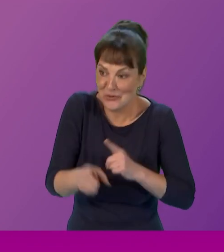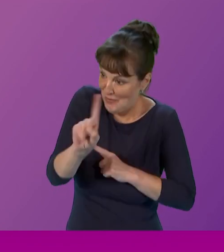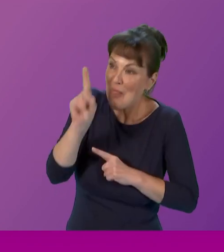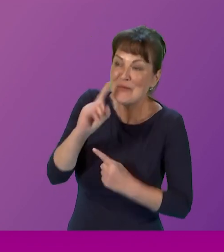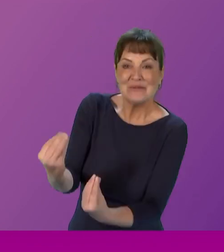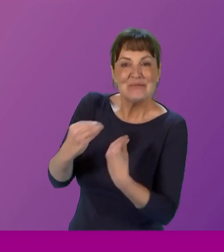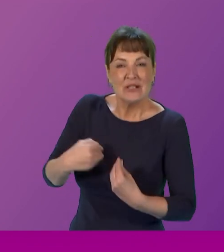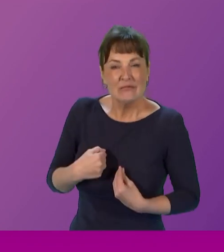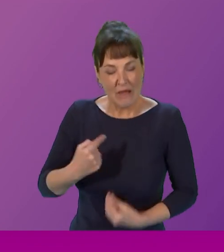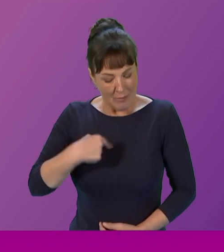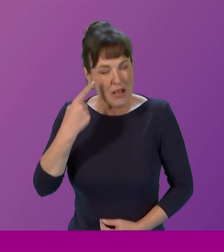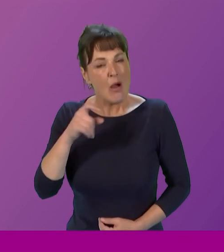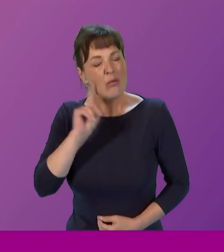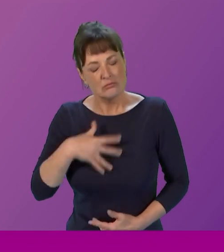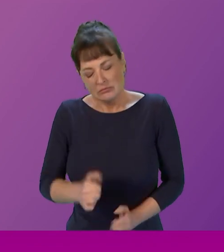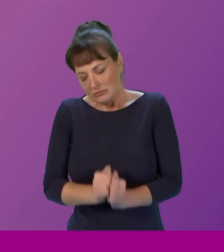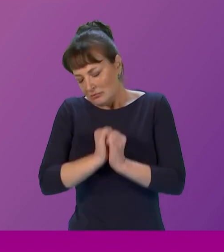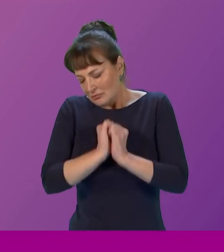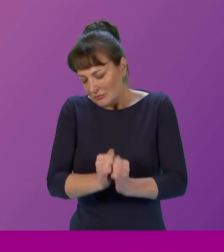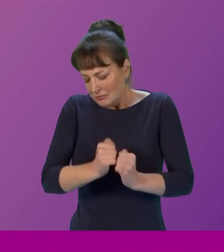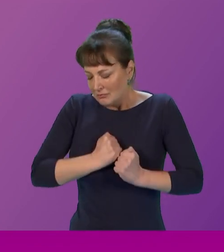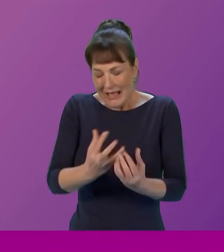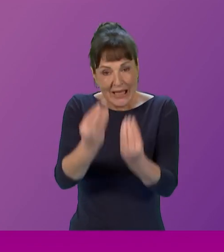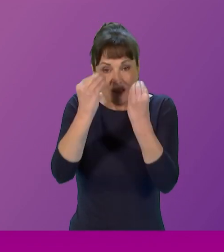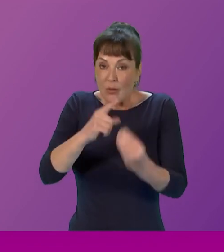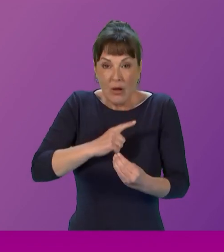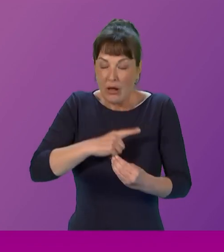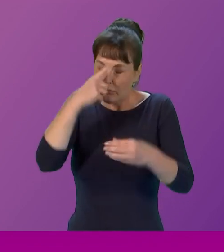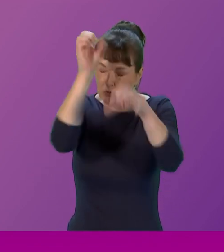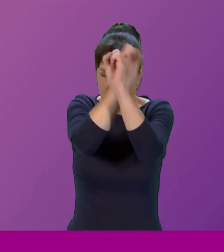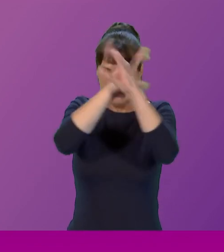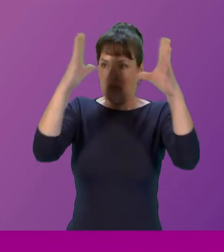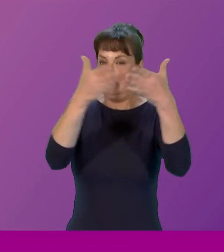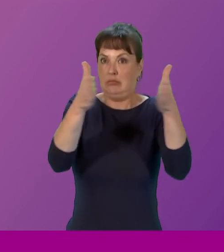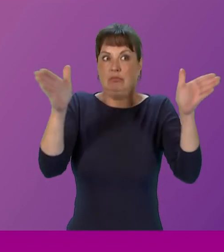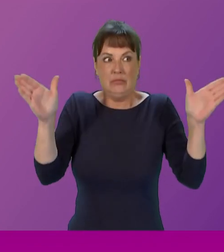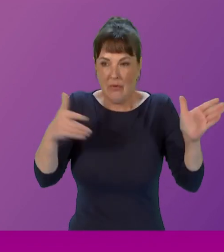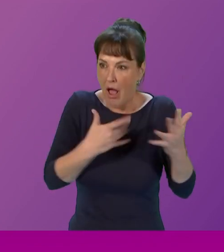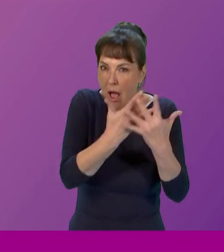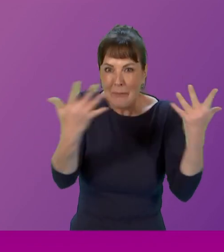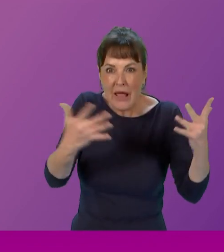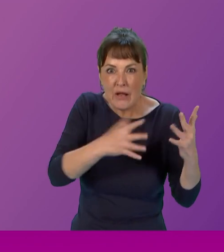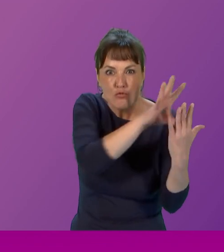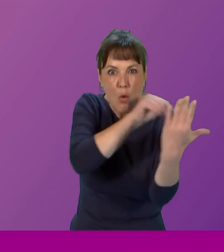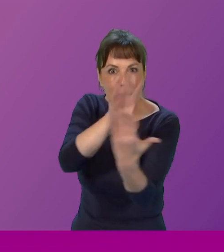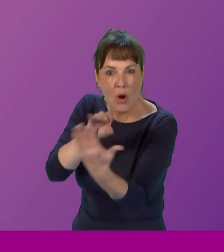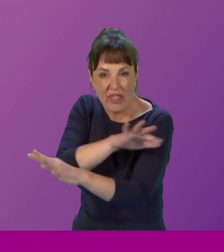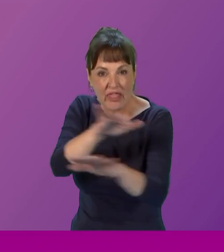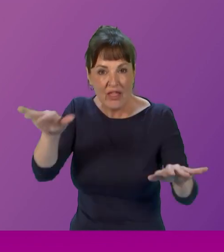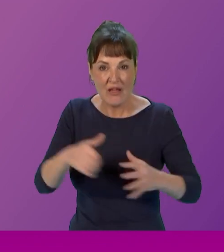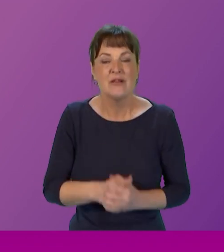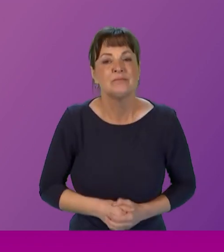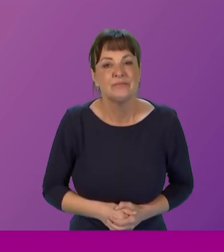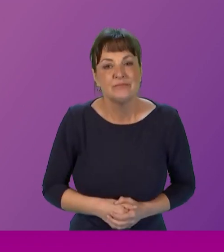I value my education which in itself has opened my eyes to so many more role models out with my own community the story of Malala